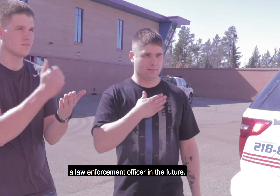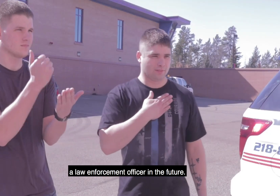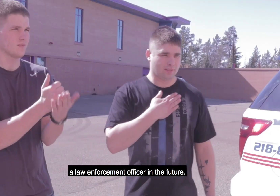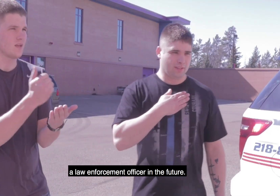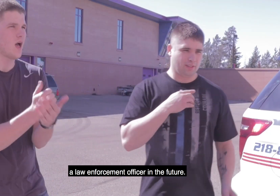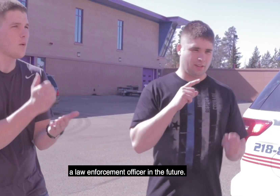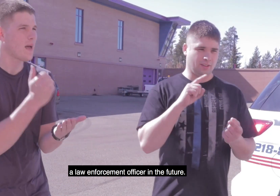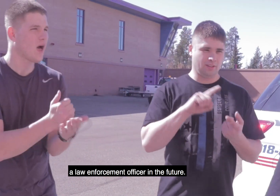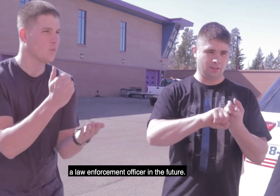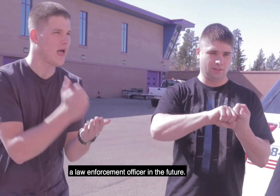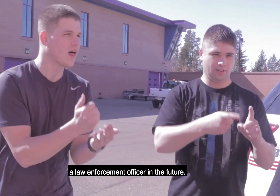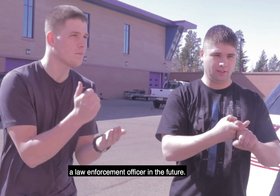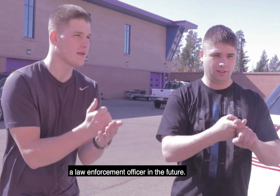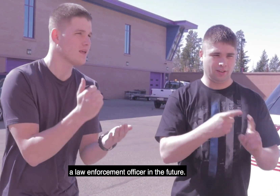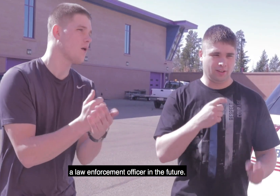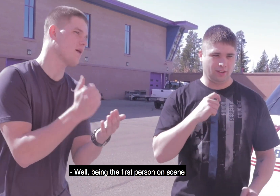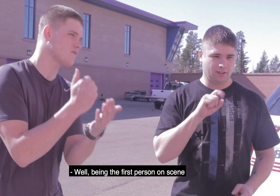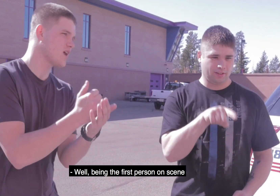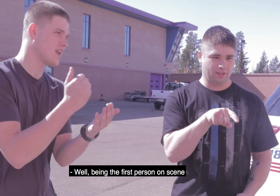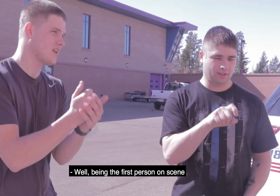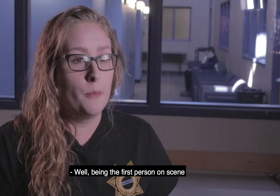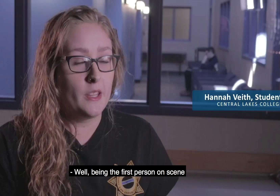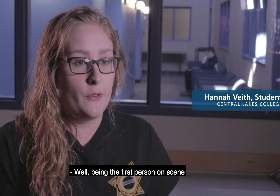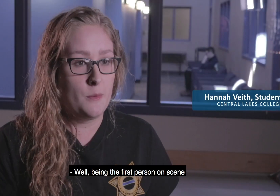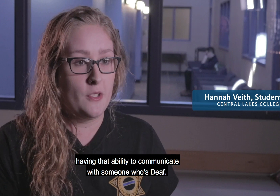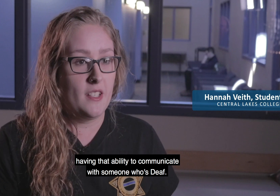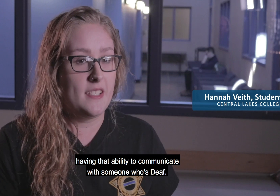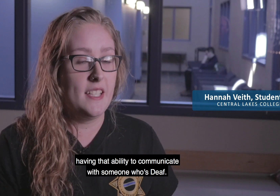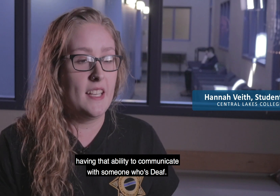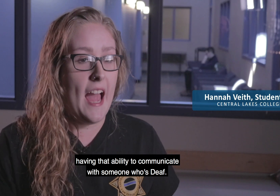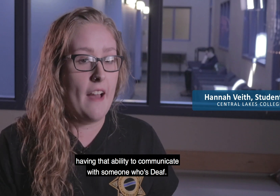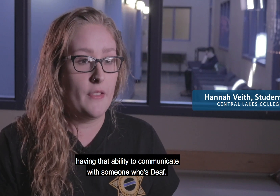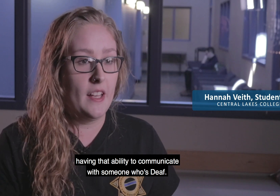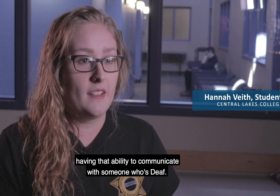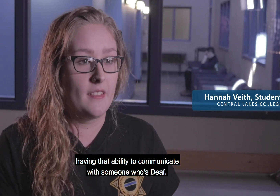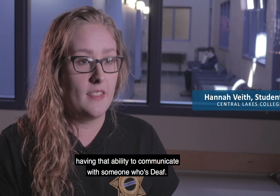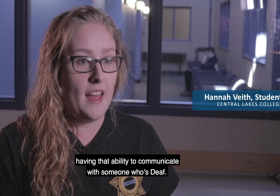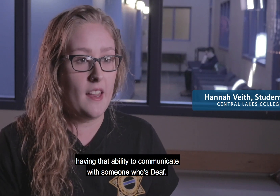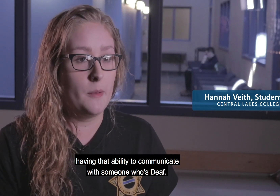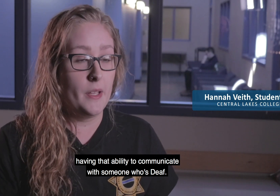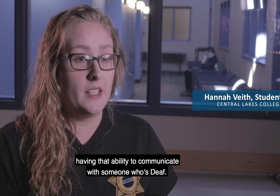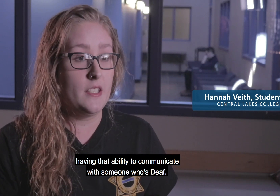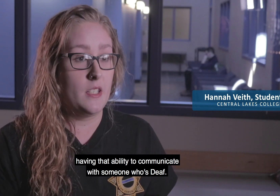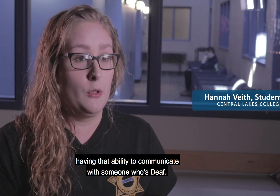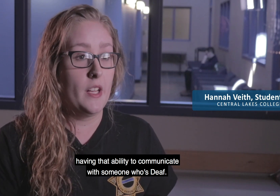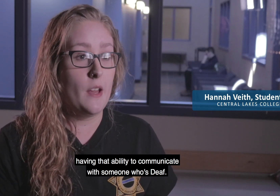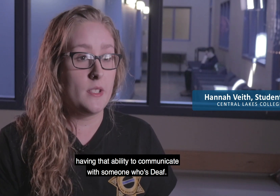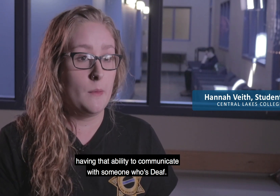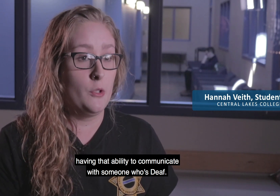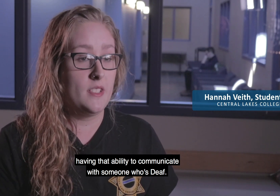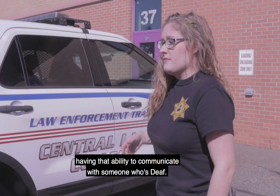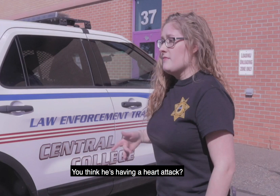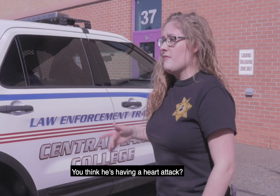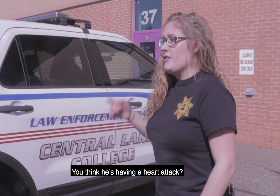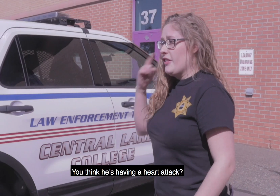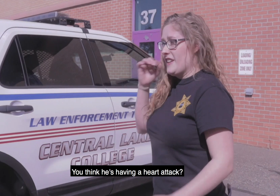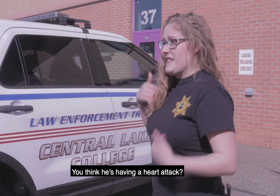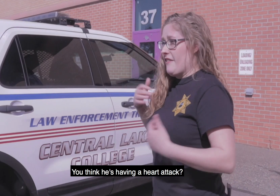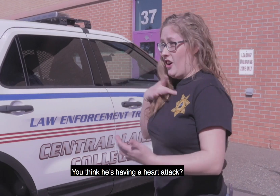she becomes a law enforcement officer in the future. Being the first person on scene, having that ability to communicate with someone who's deaf. You think he's having a